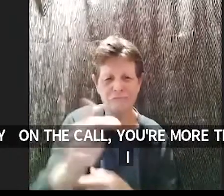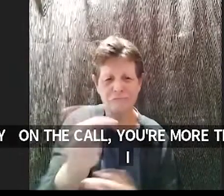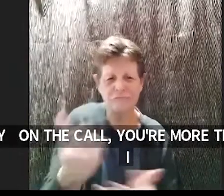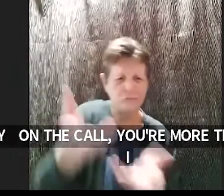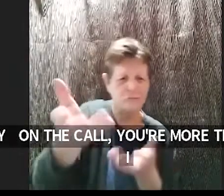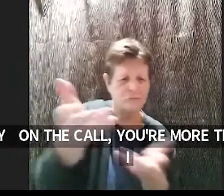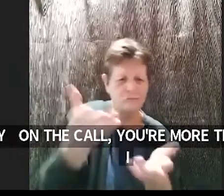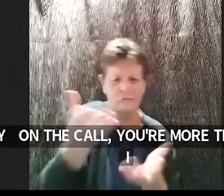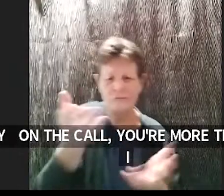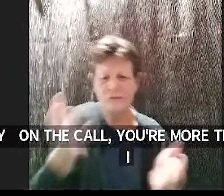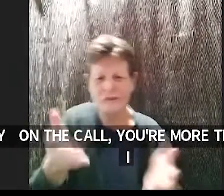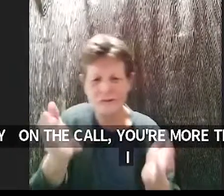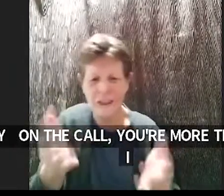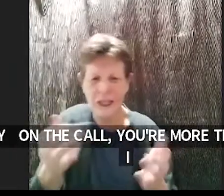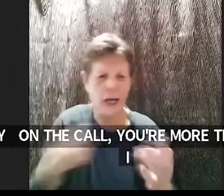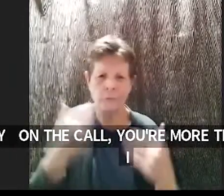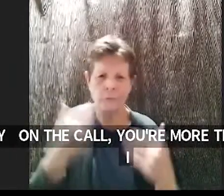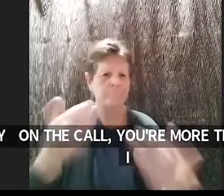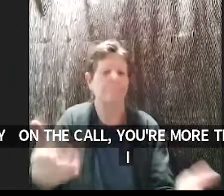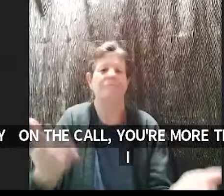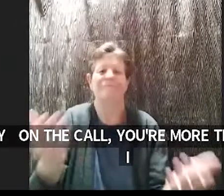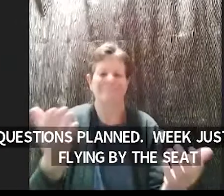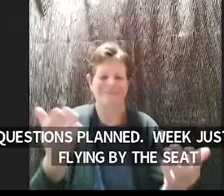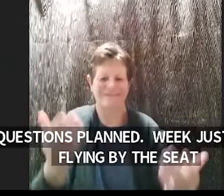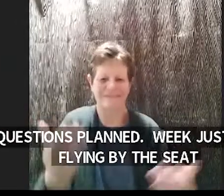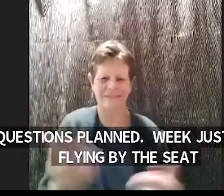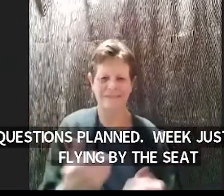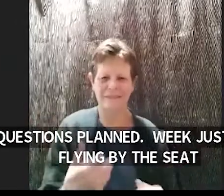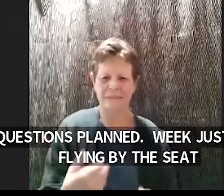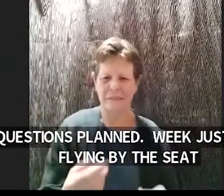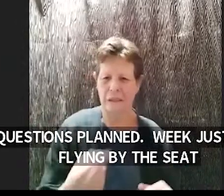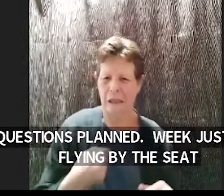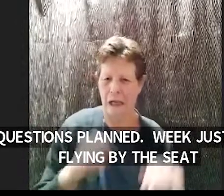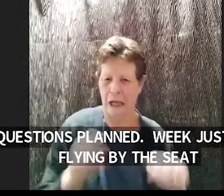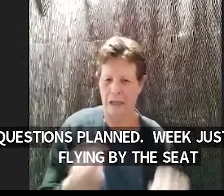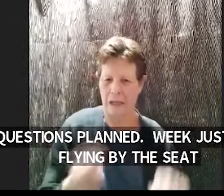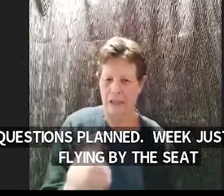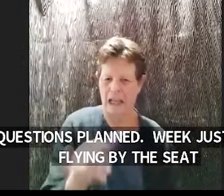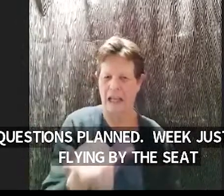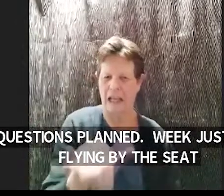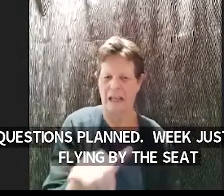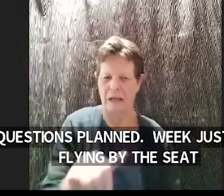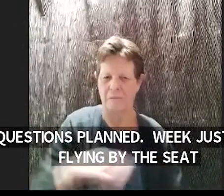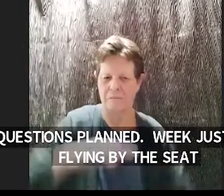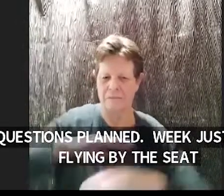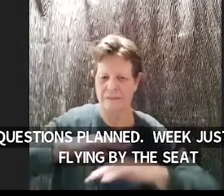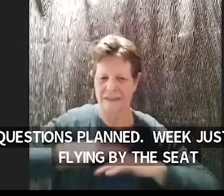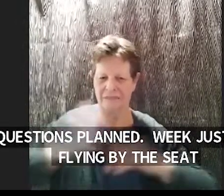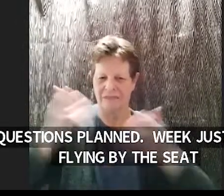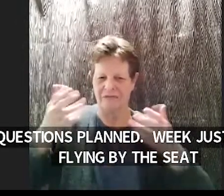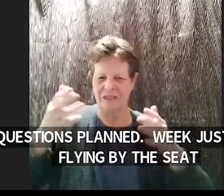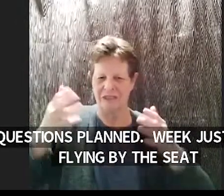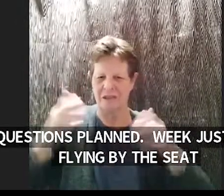no let's i i can hang out yeah i'm good cool that's that's sweet